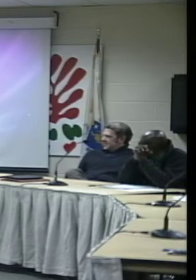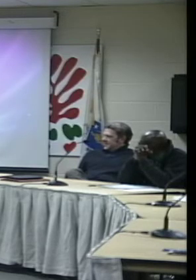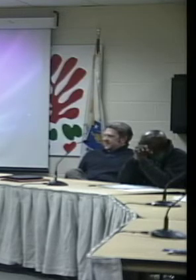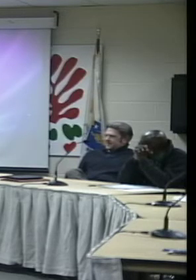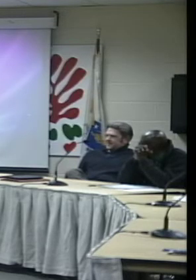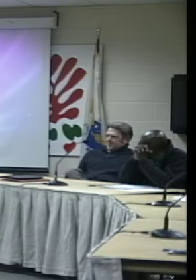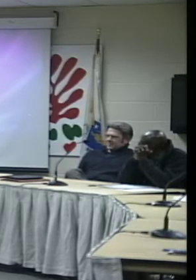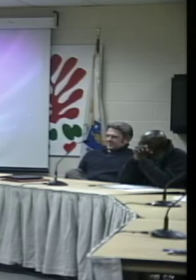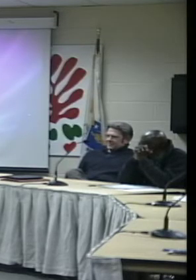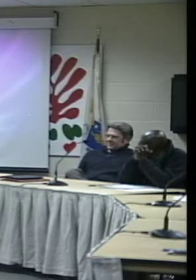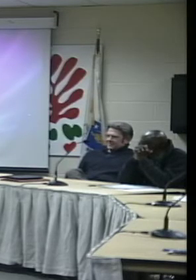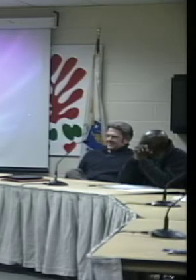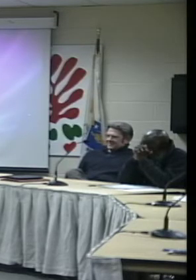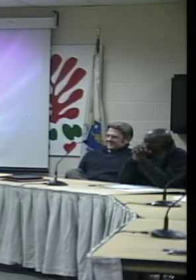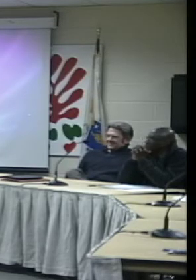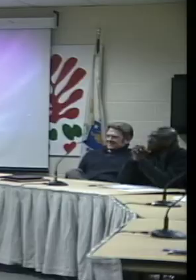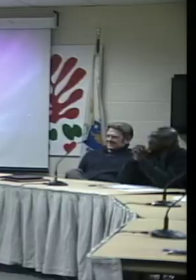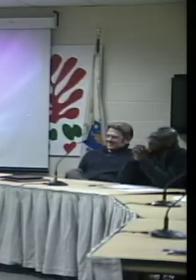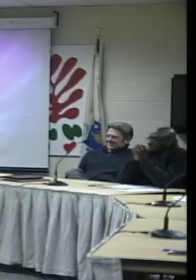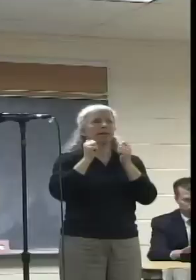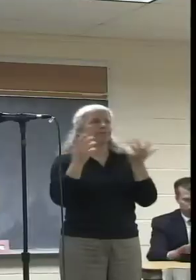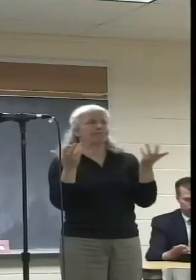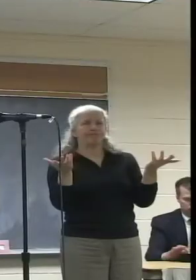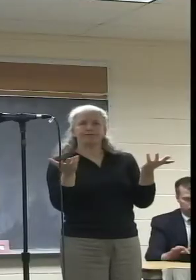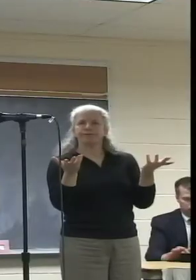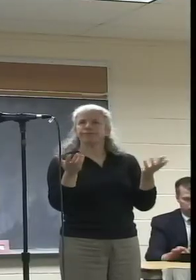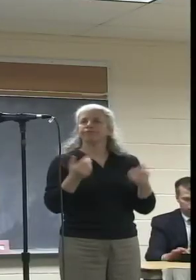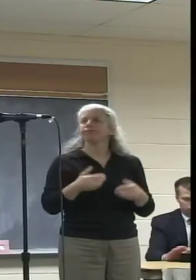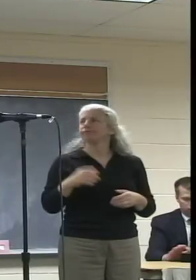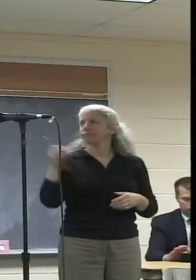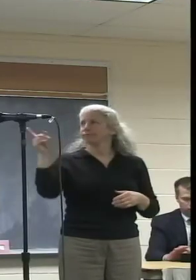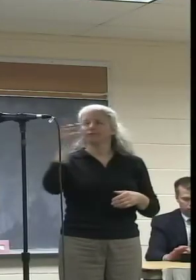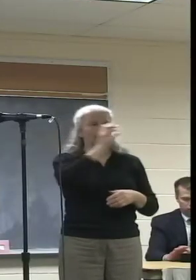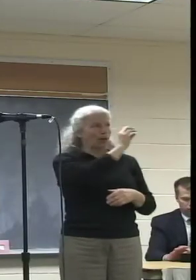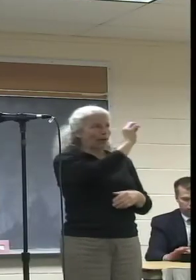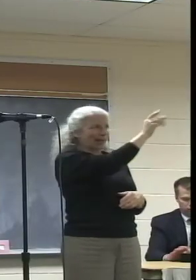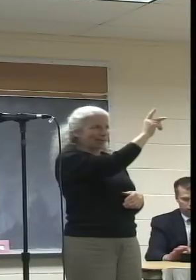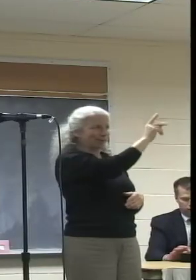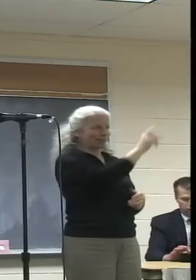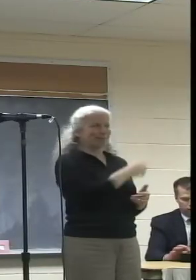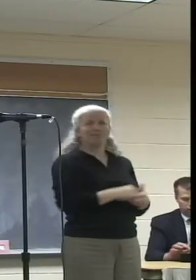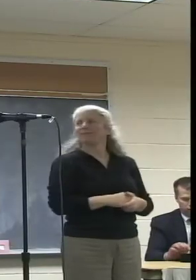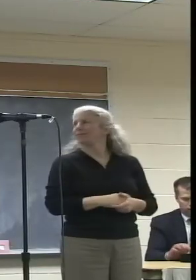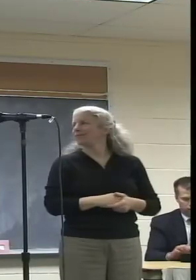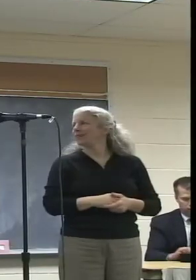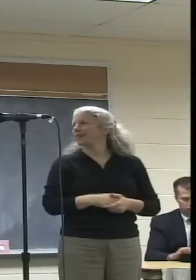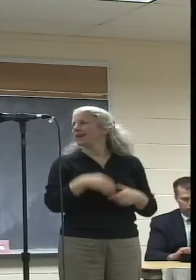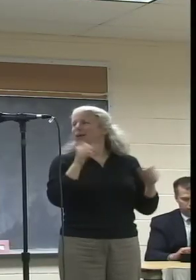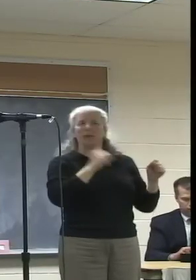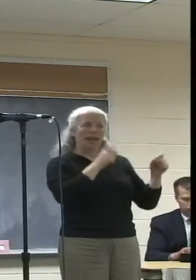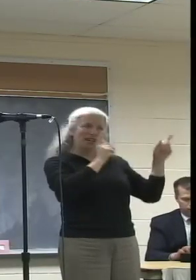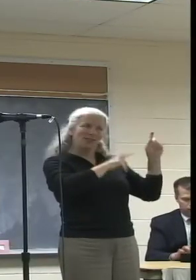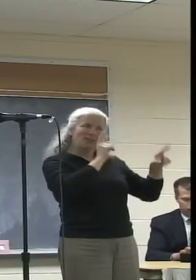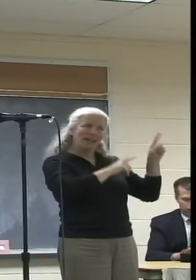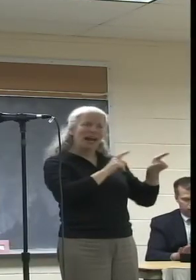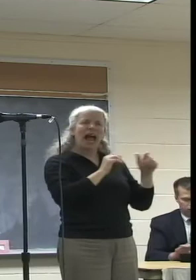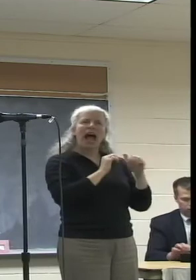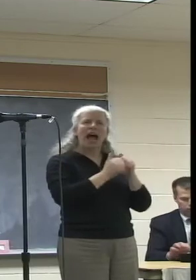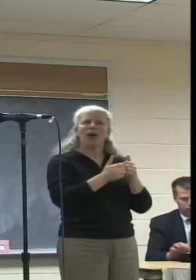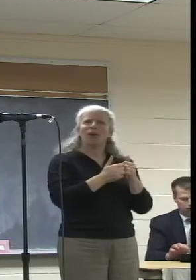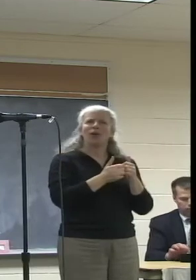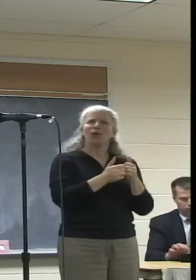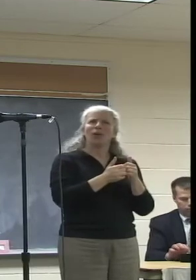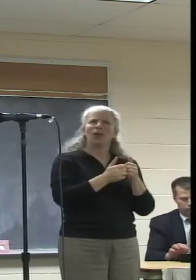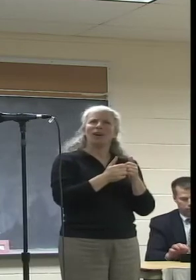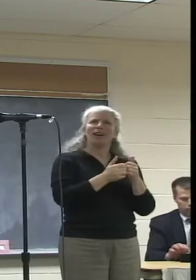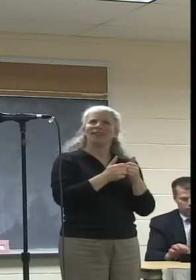marketplace. Okay. Well, the, okay. Well, we can debate how that marketplace arrived to where